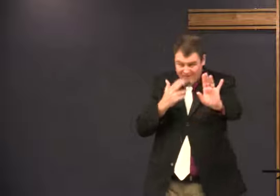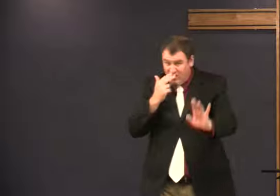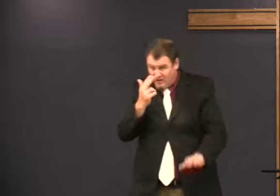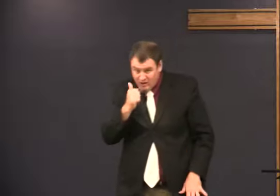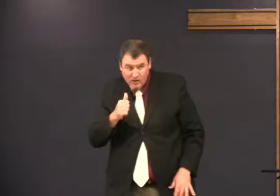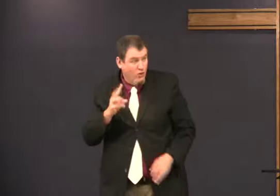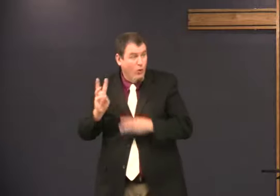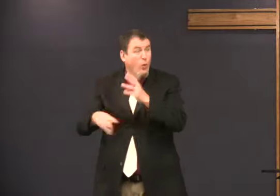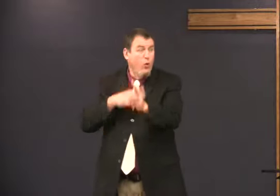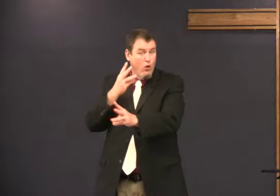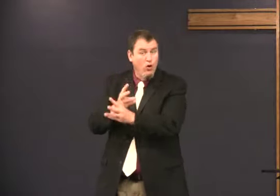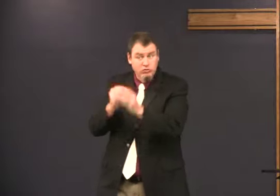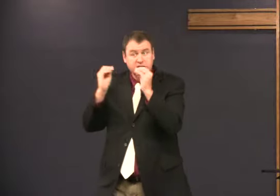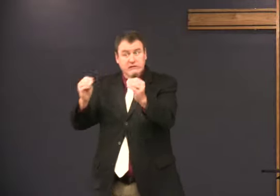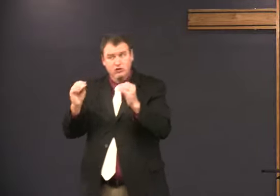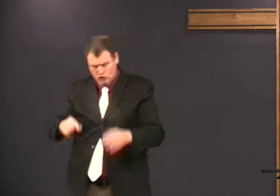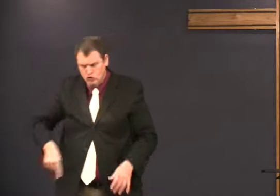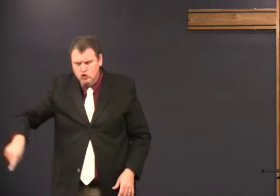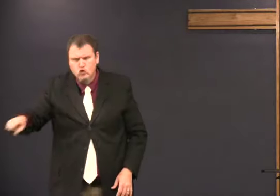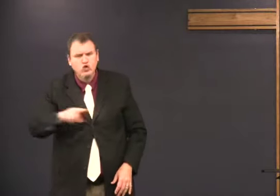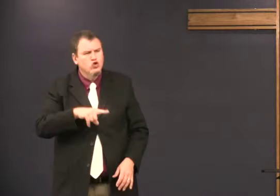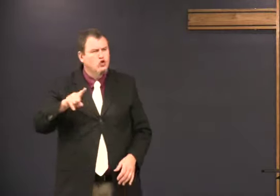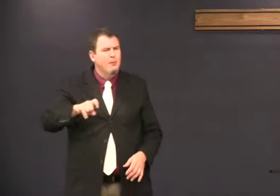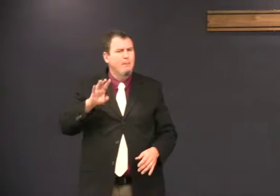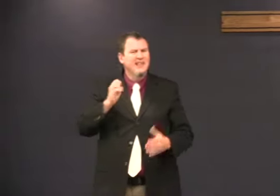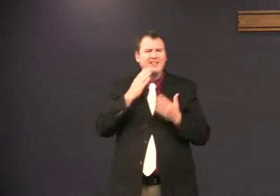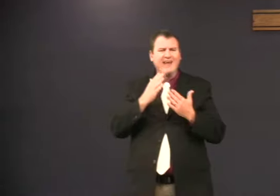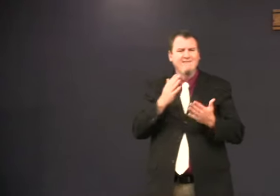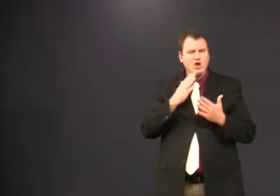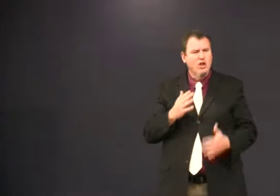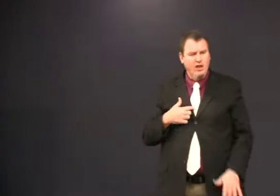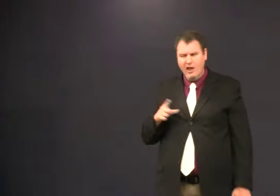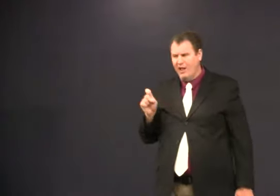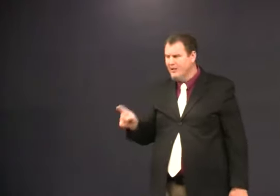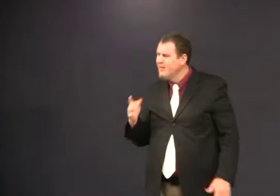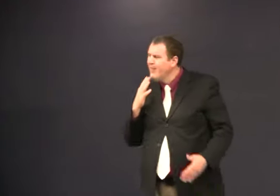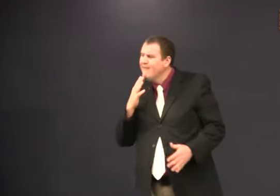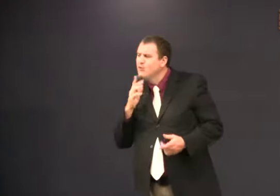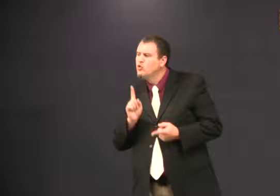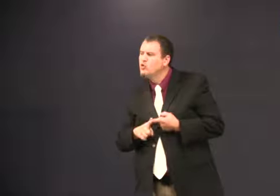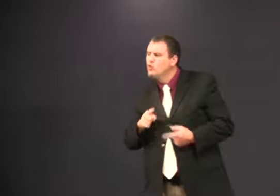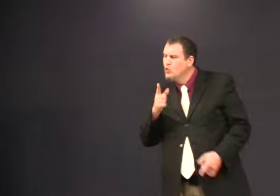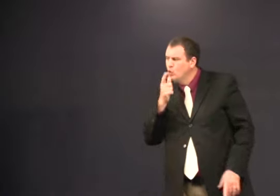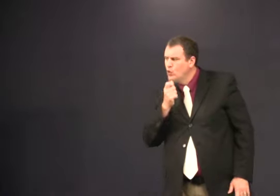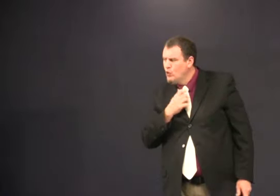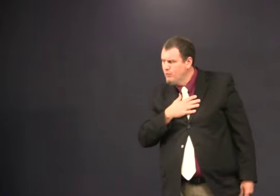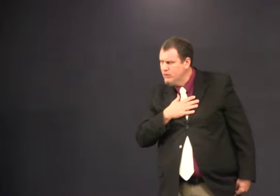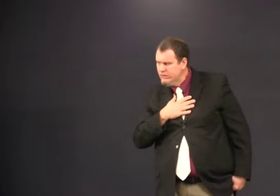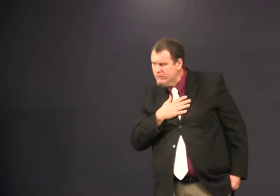thankful and it's funny the world teaches that you should be thankful and that's thankful to you